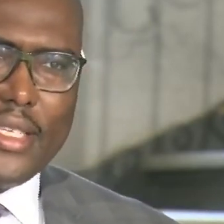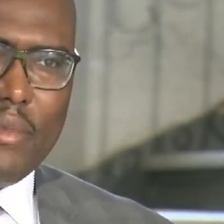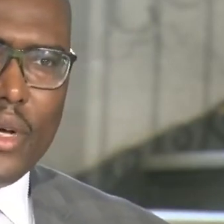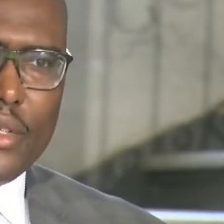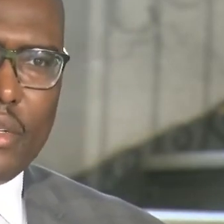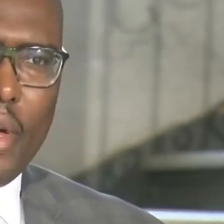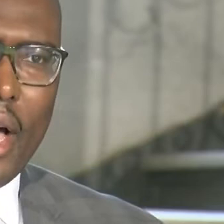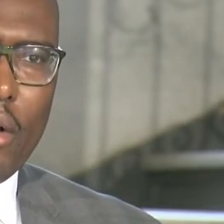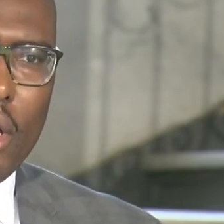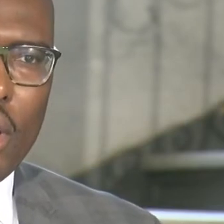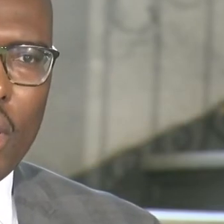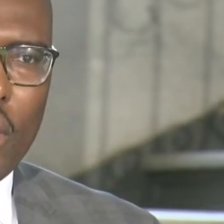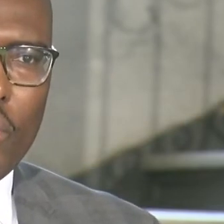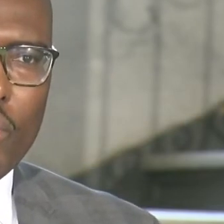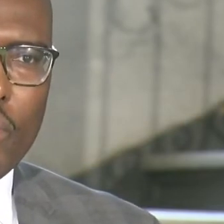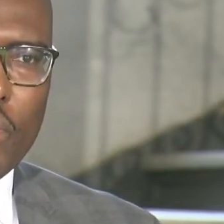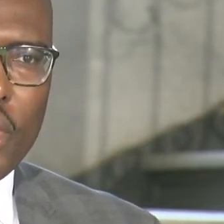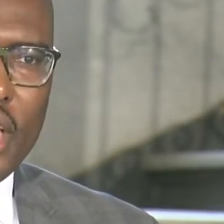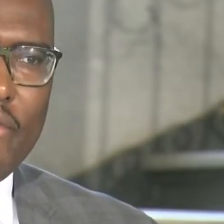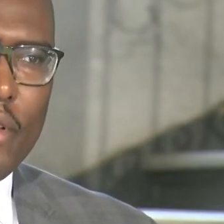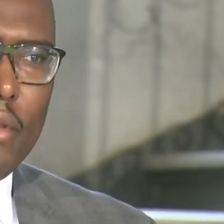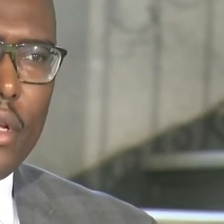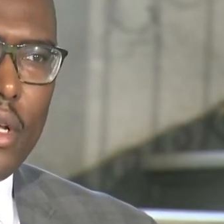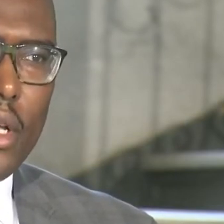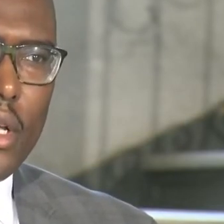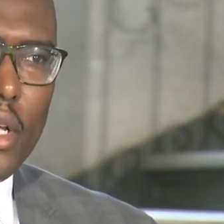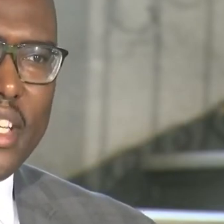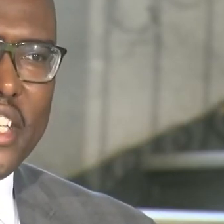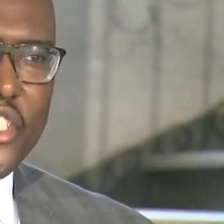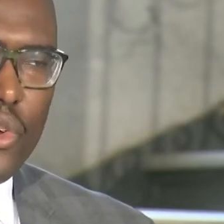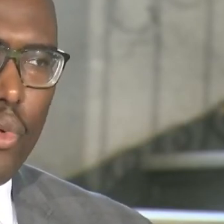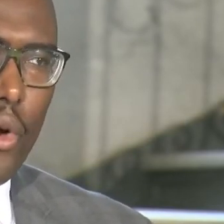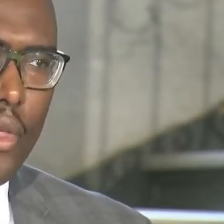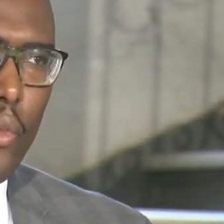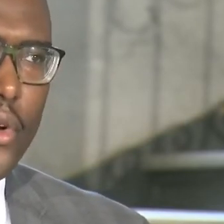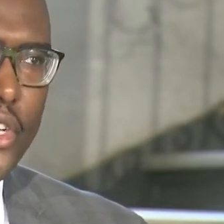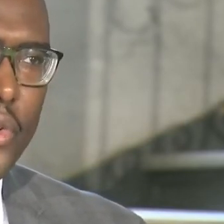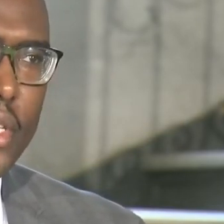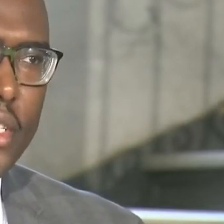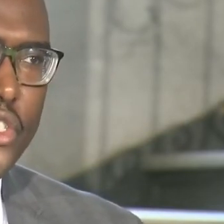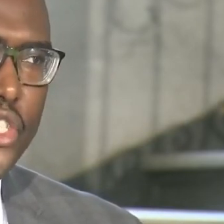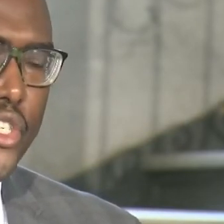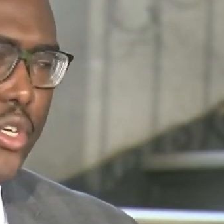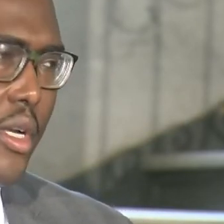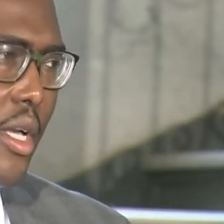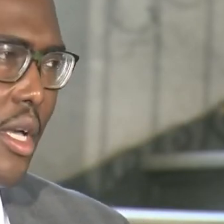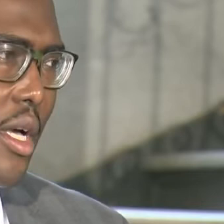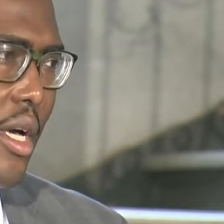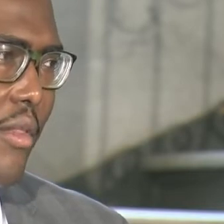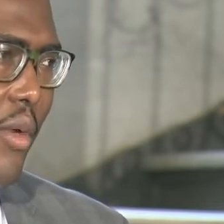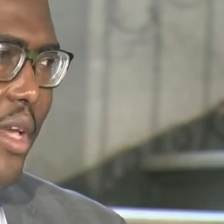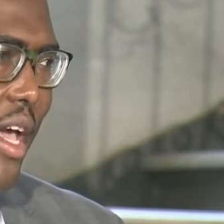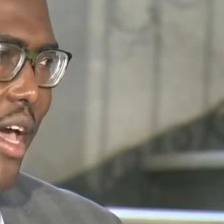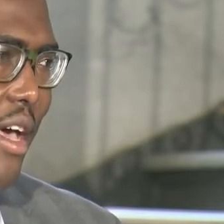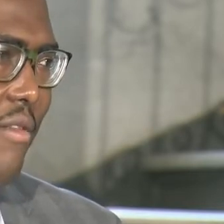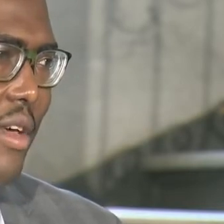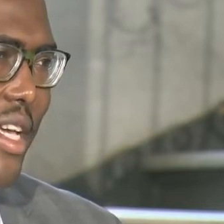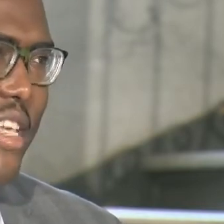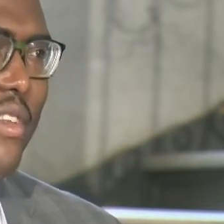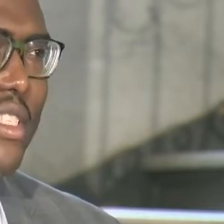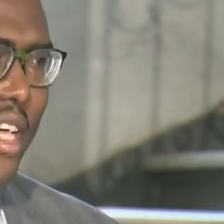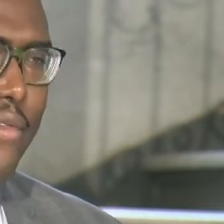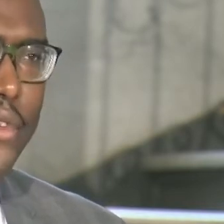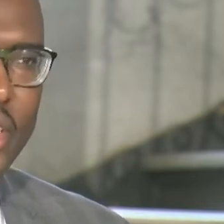nuts and bolts about the even additional work that we're doing to ensure that we have